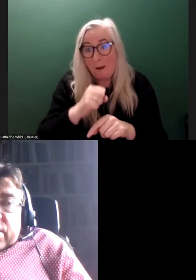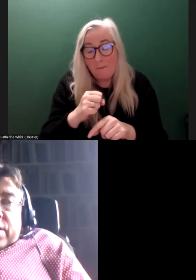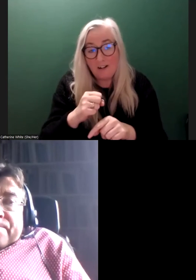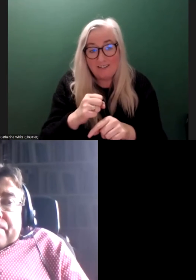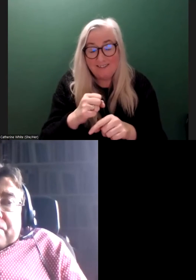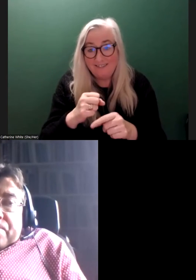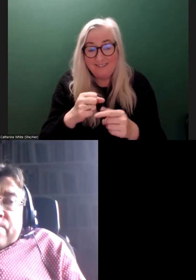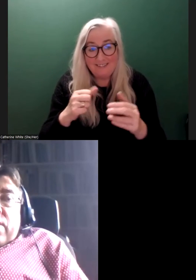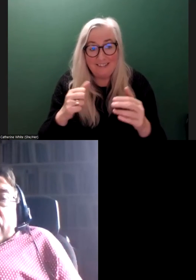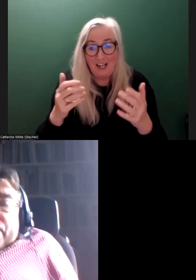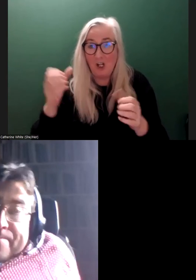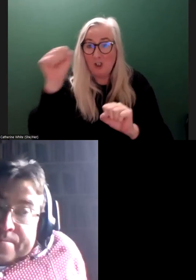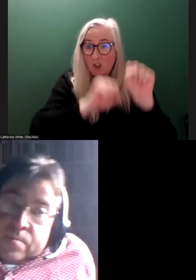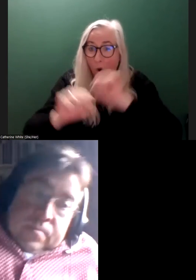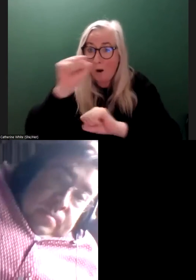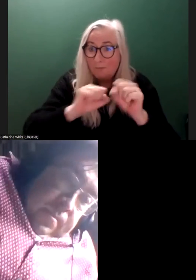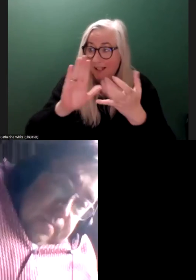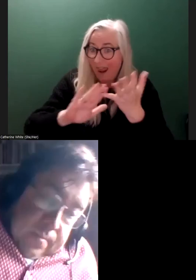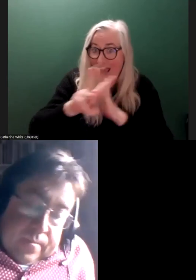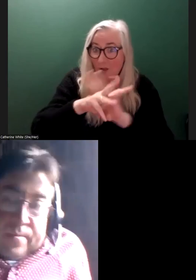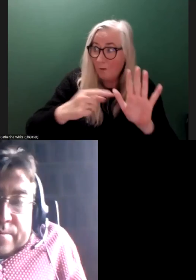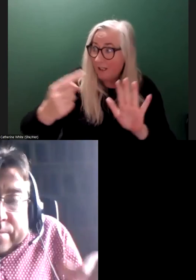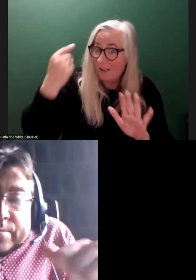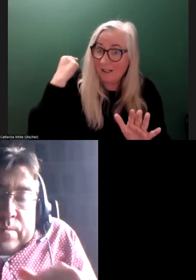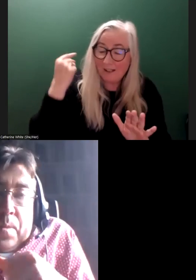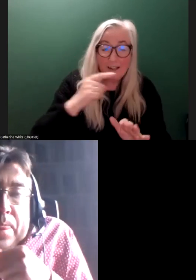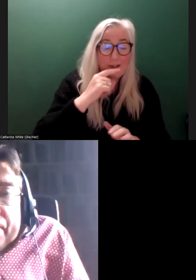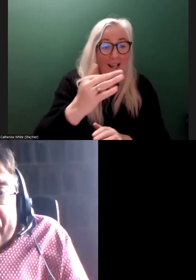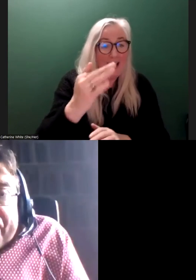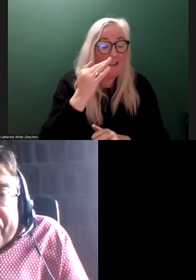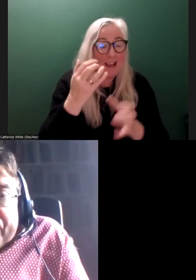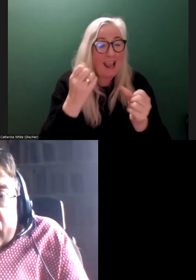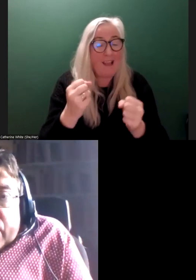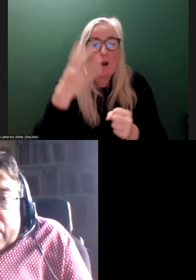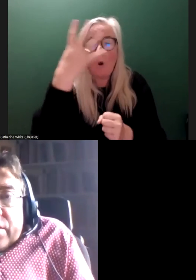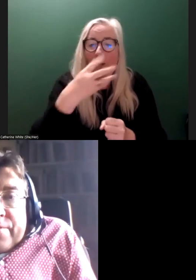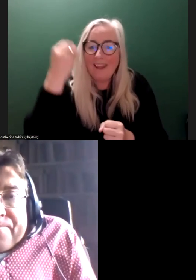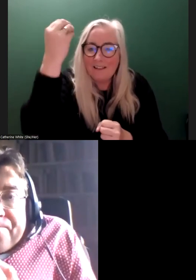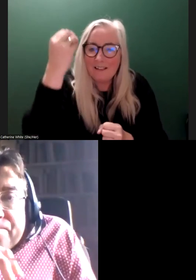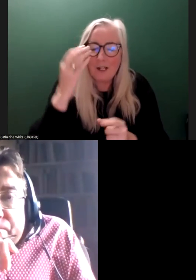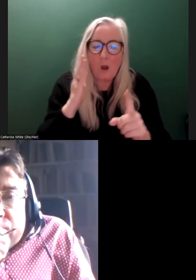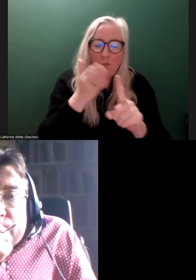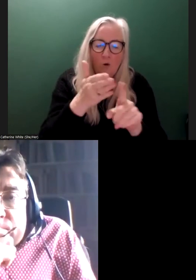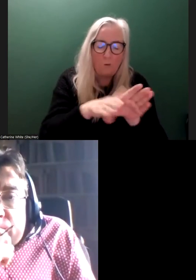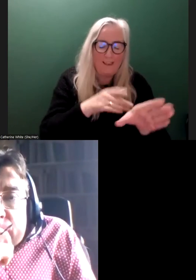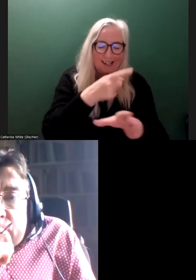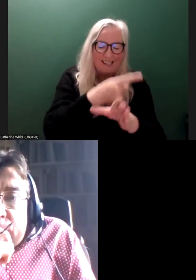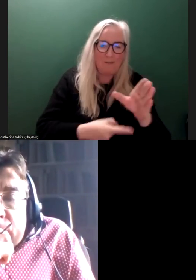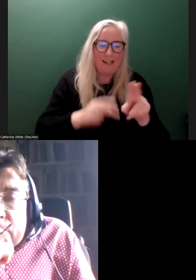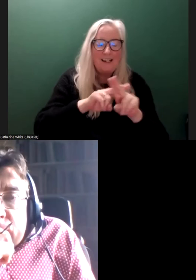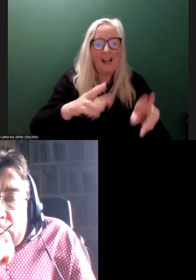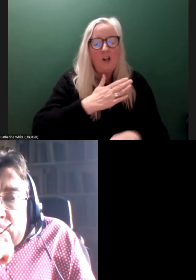doorstep, the storms, et cetera. But if we have a holistic approach to disability, not just